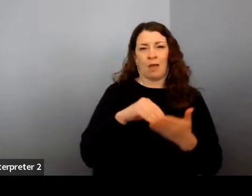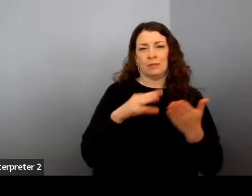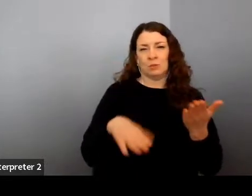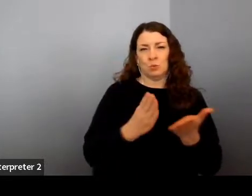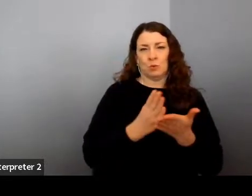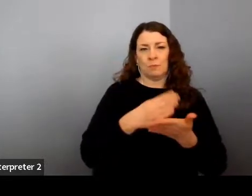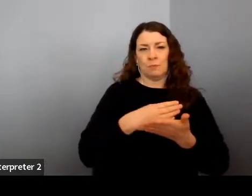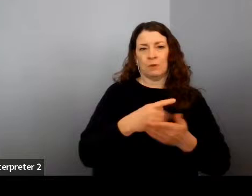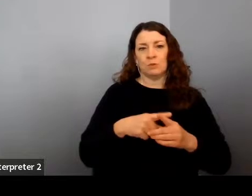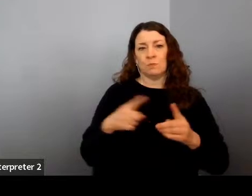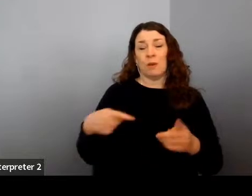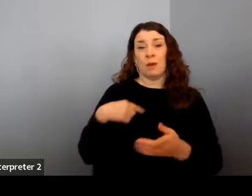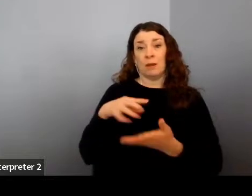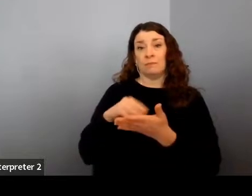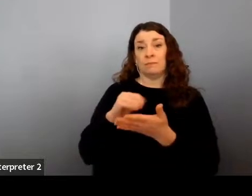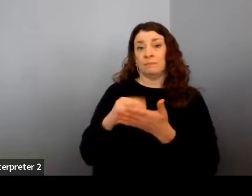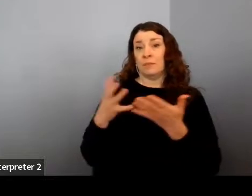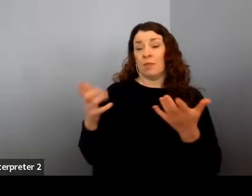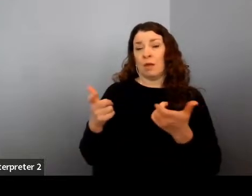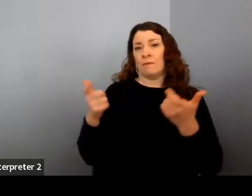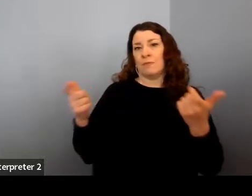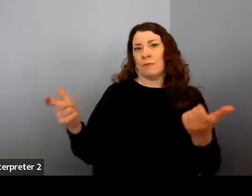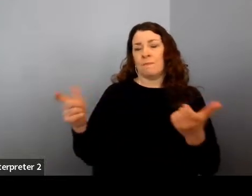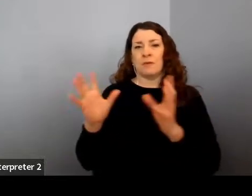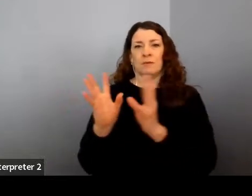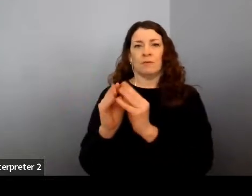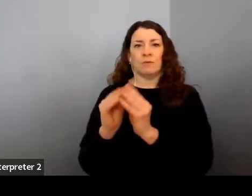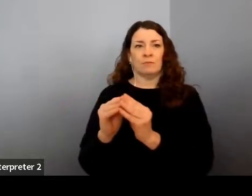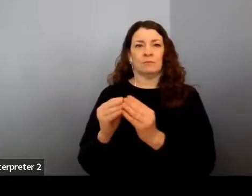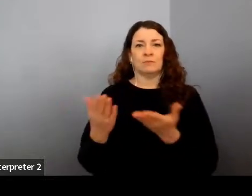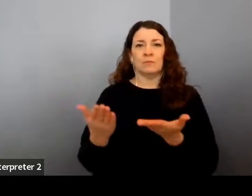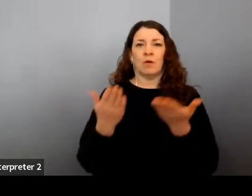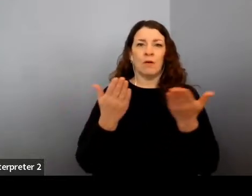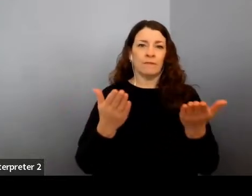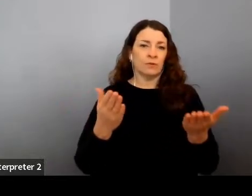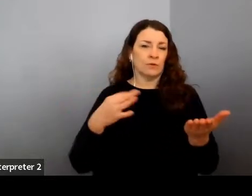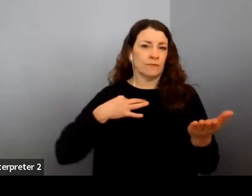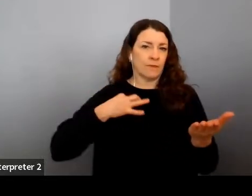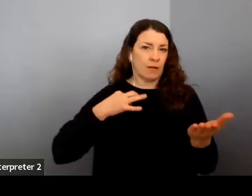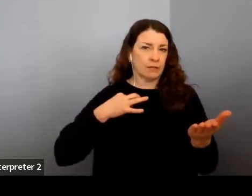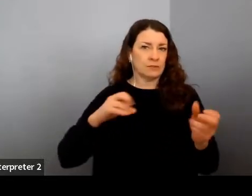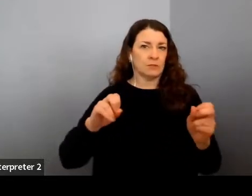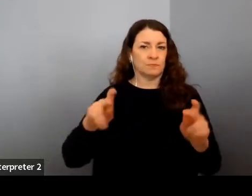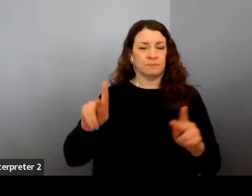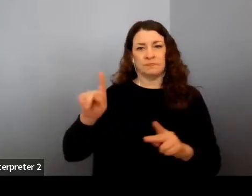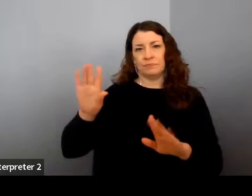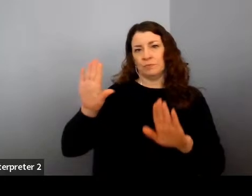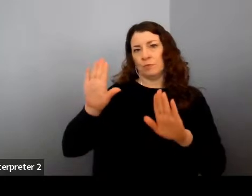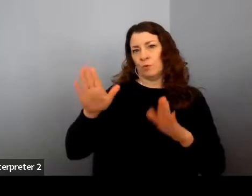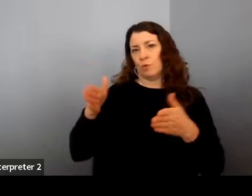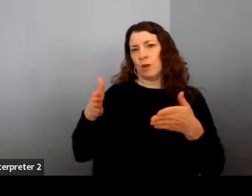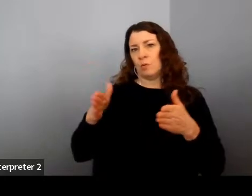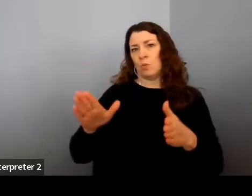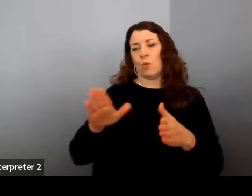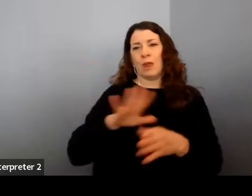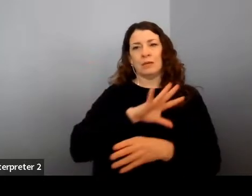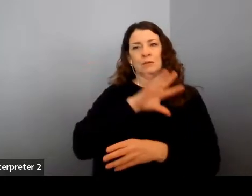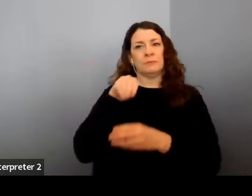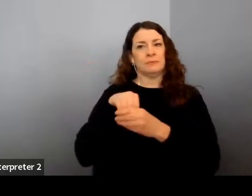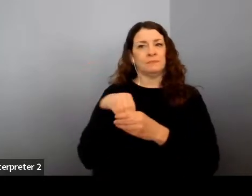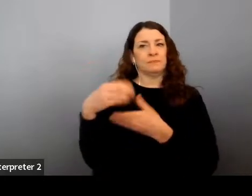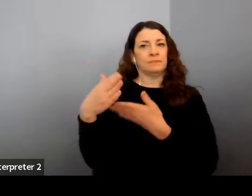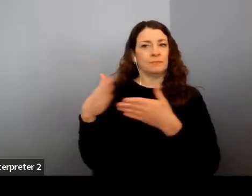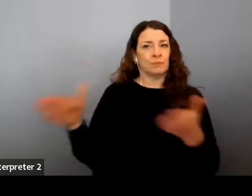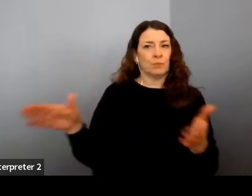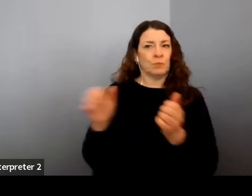lot of these big conferences offer volunteer opportunities. And that is a great way to be in the room and to network